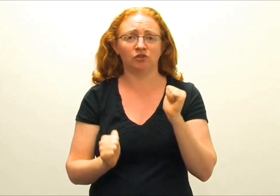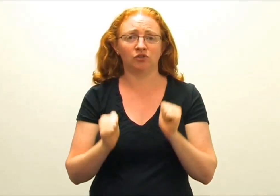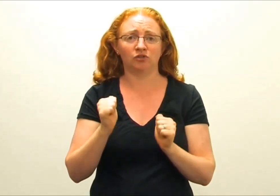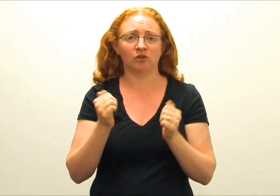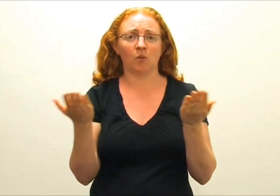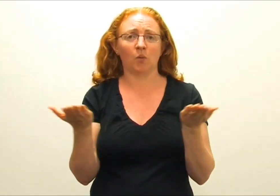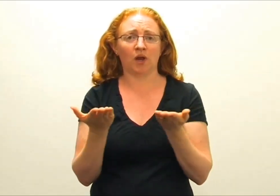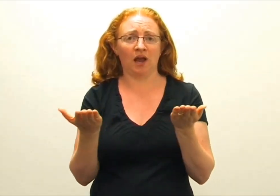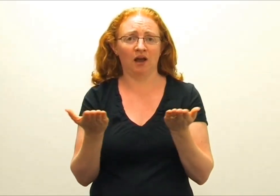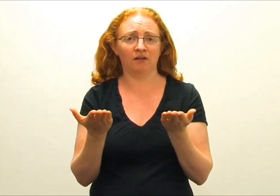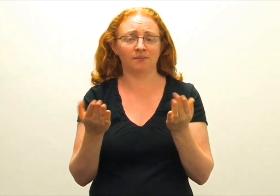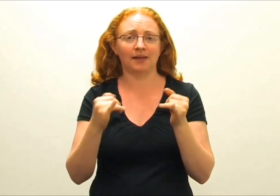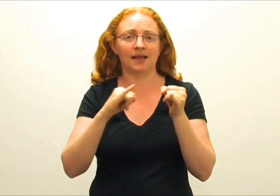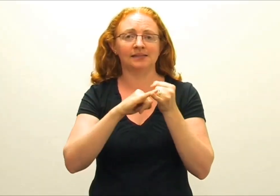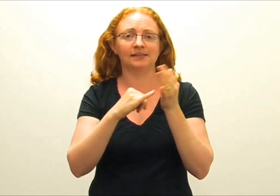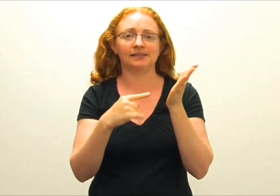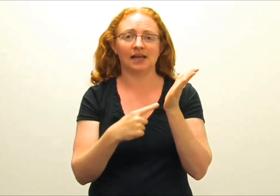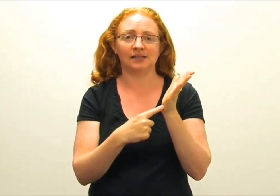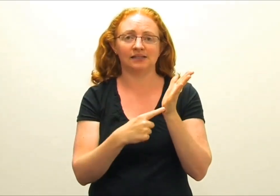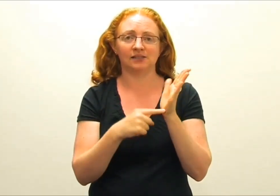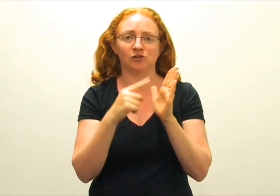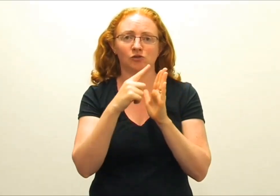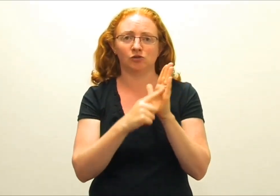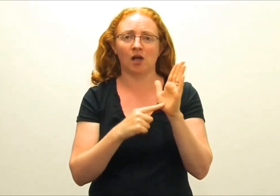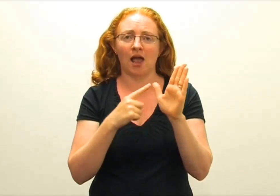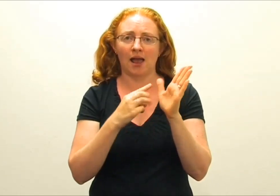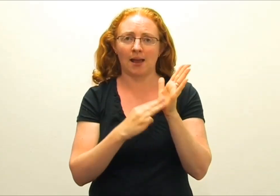in St. James Theatre.